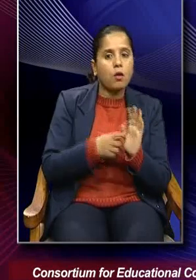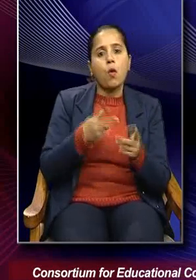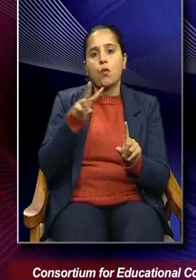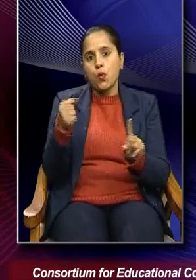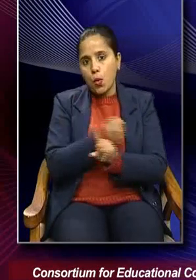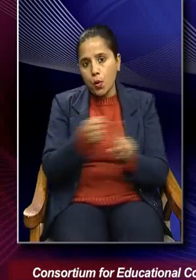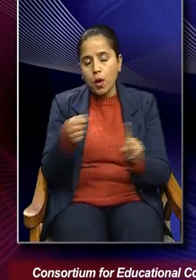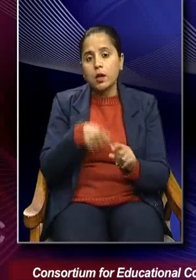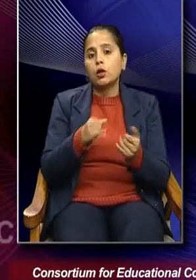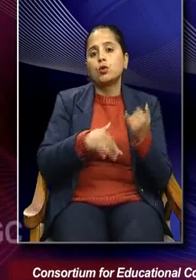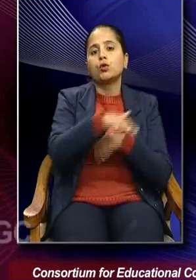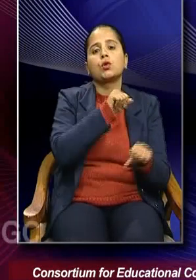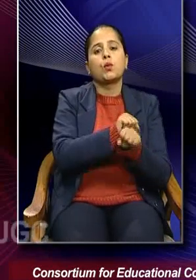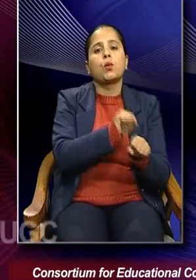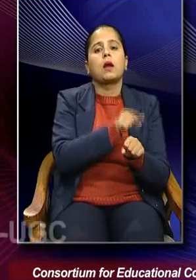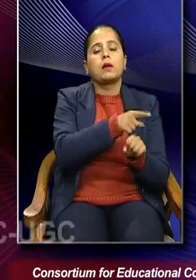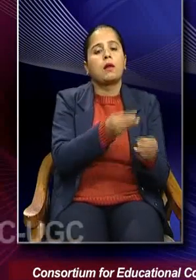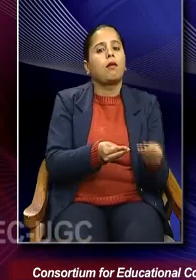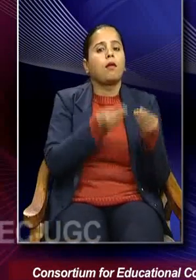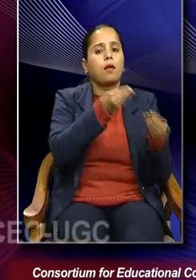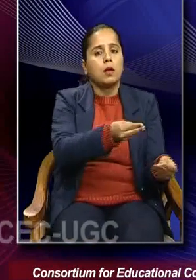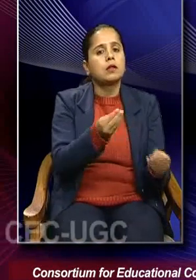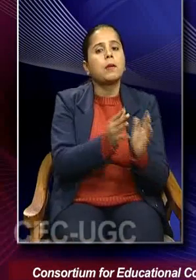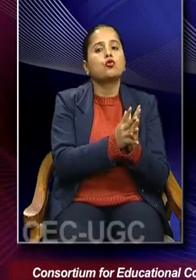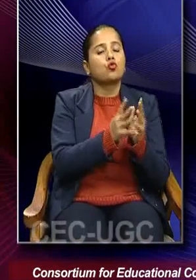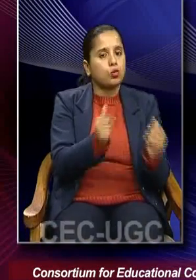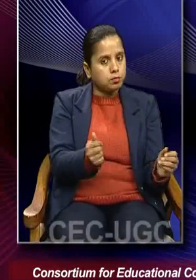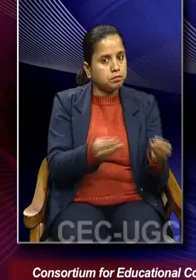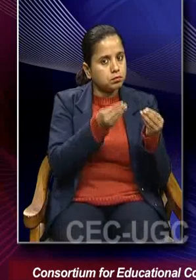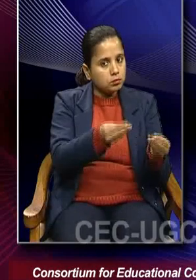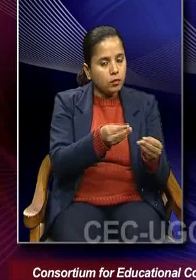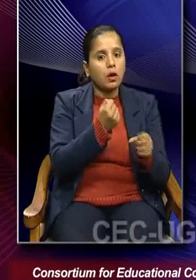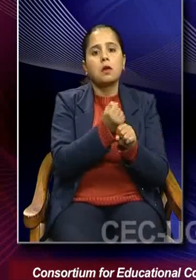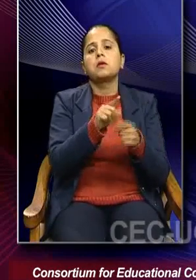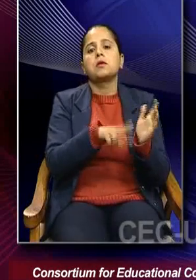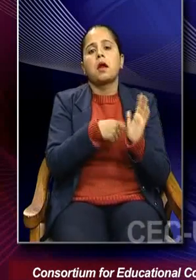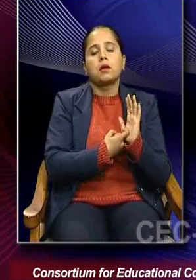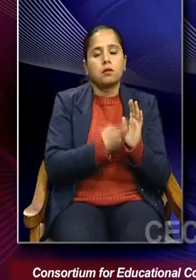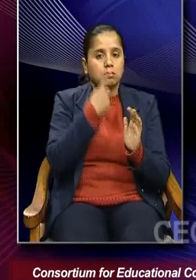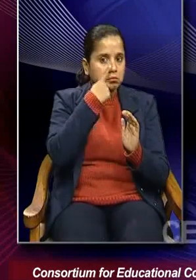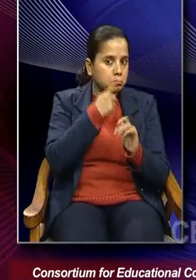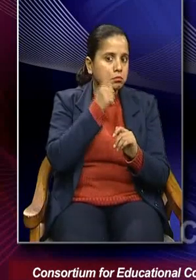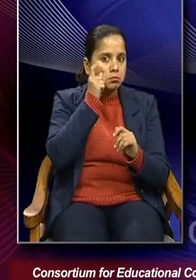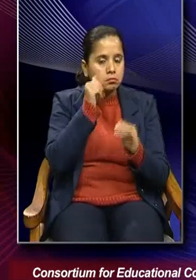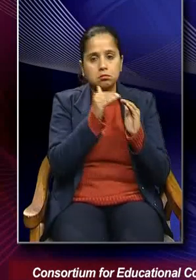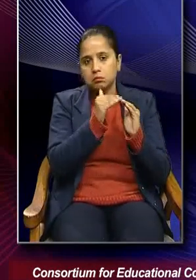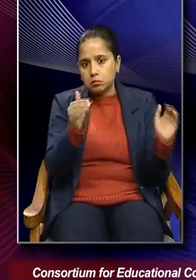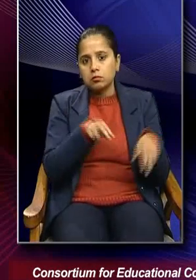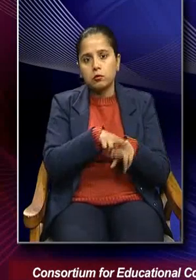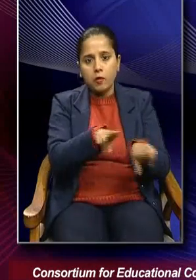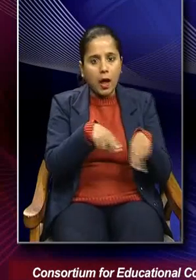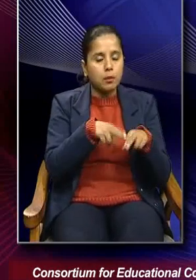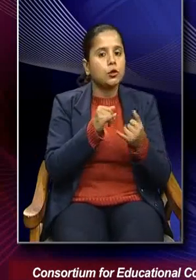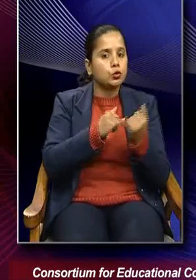a social work will try to provide a solution to gender equality in families, in